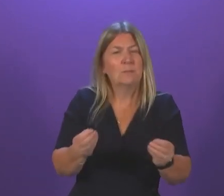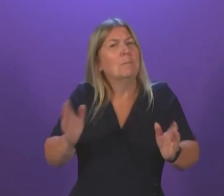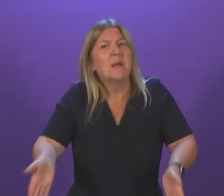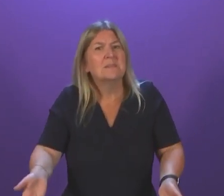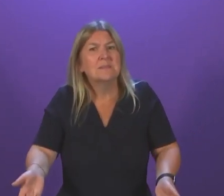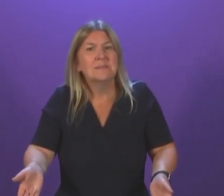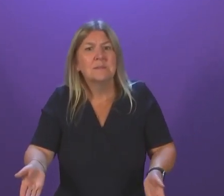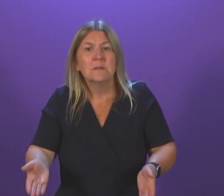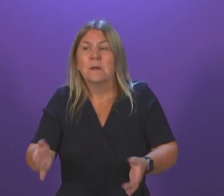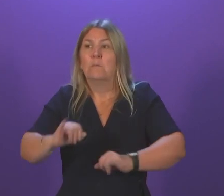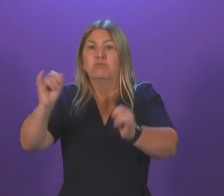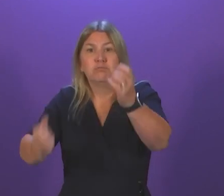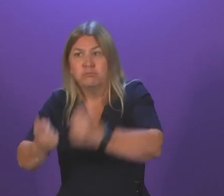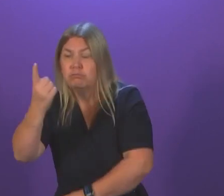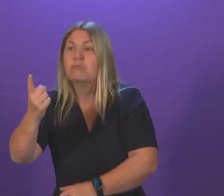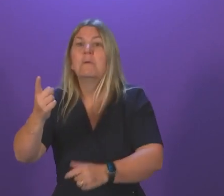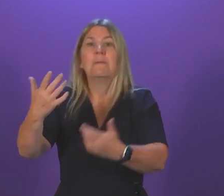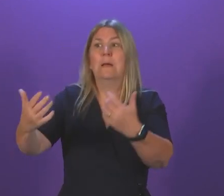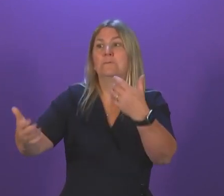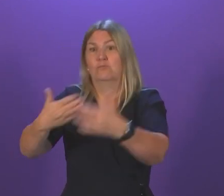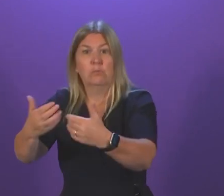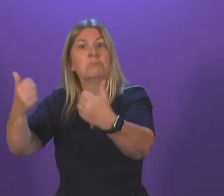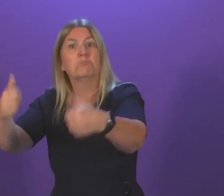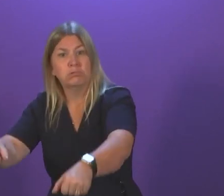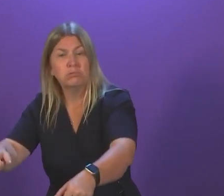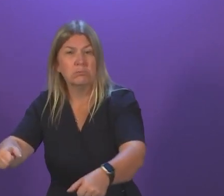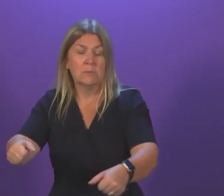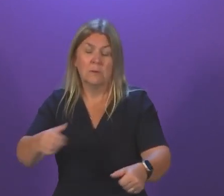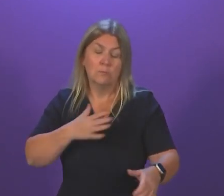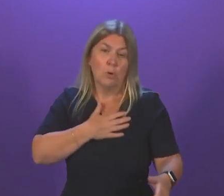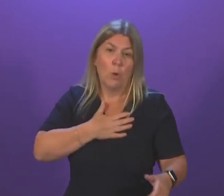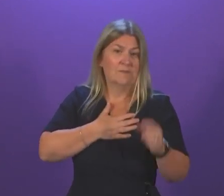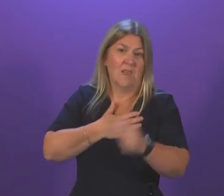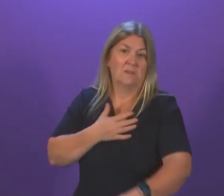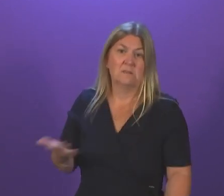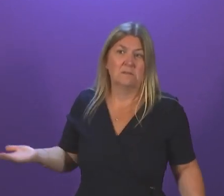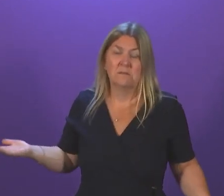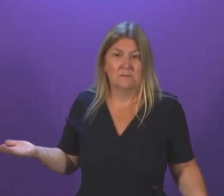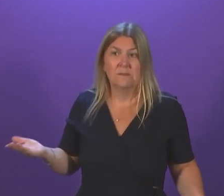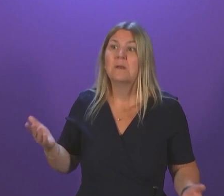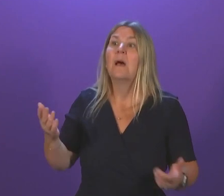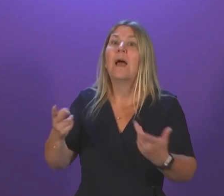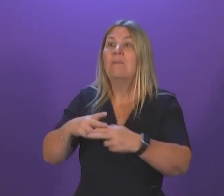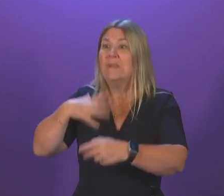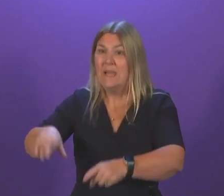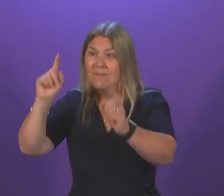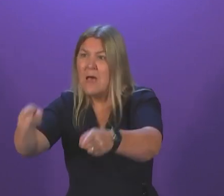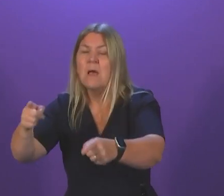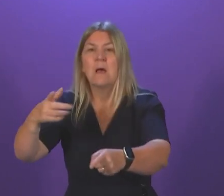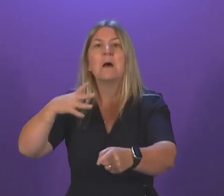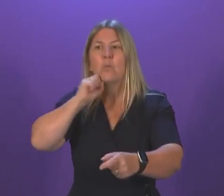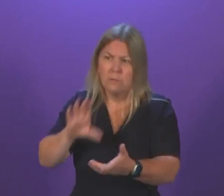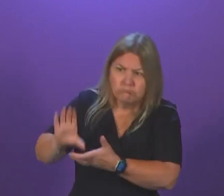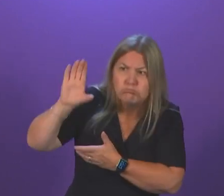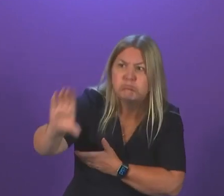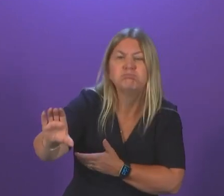that is what this government has done, and it's what we will continue to do. So I make no apology for making sure that where there is a need, we're providing extra funding, where there